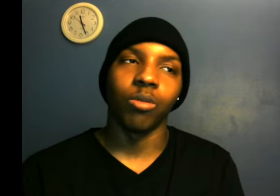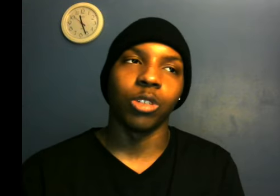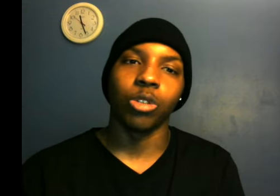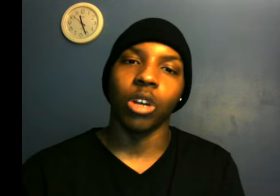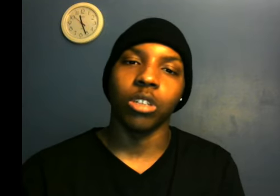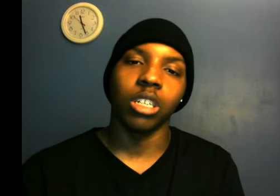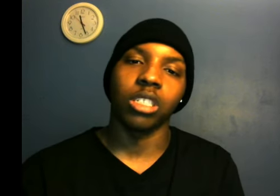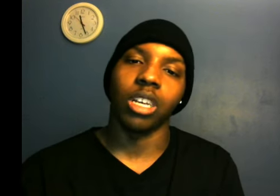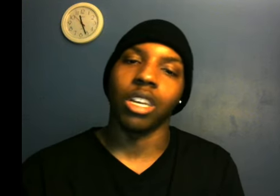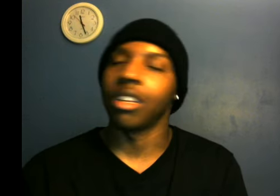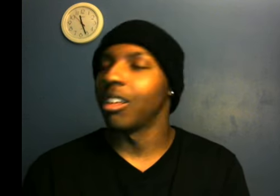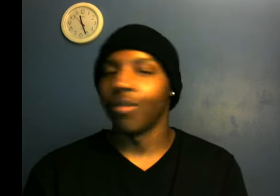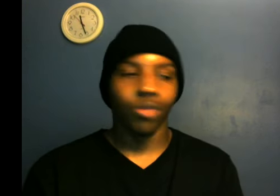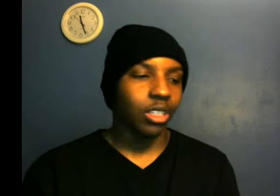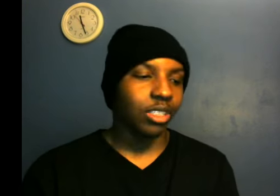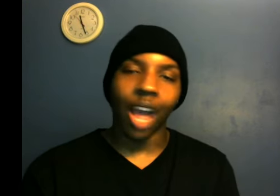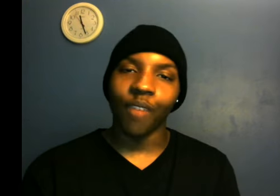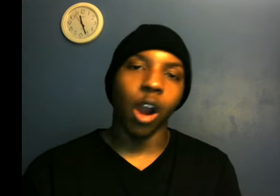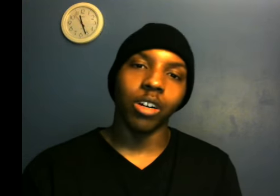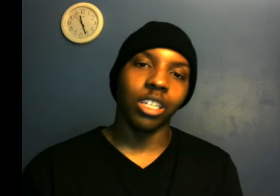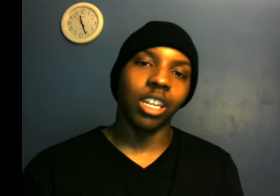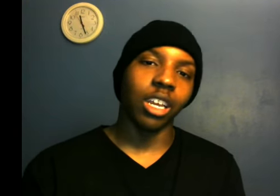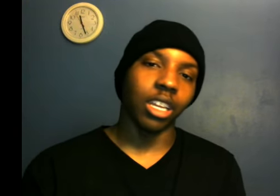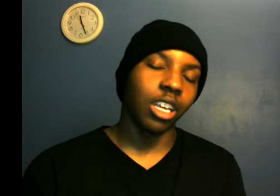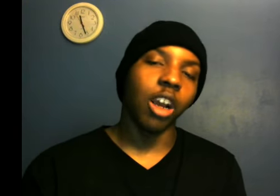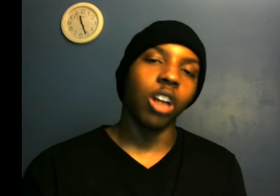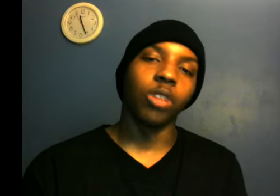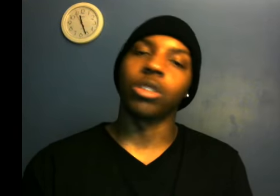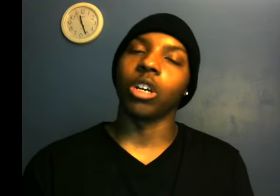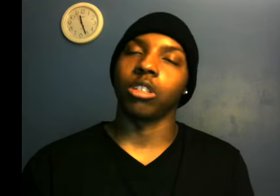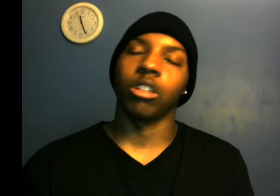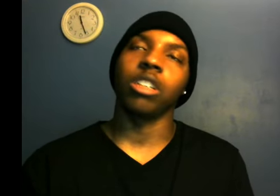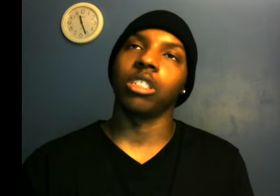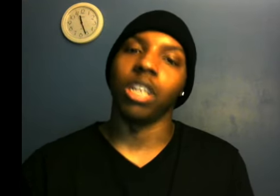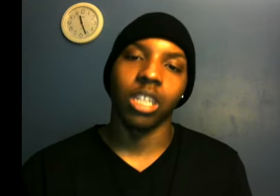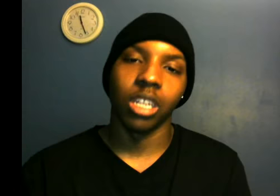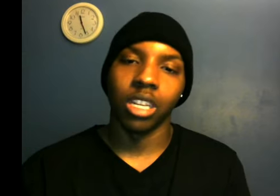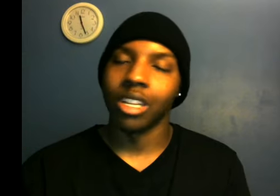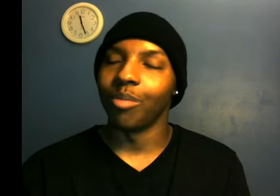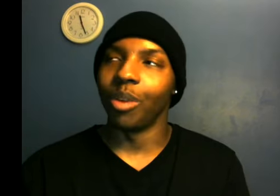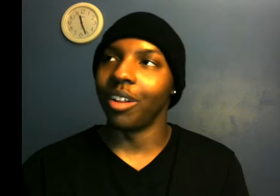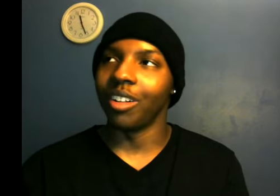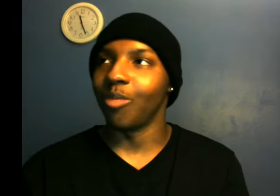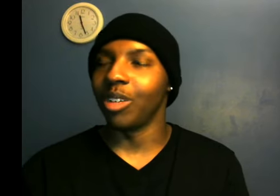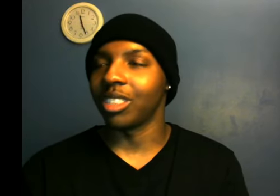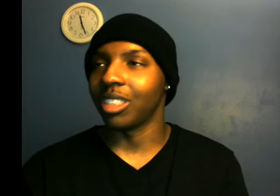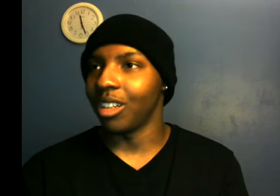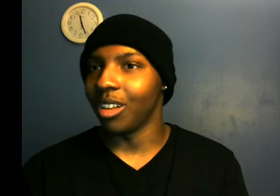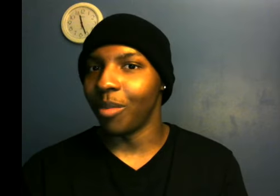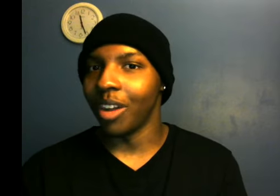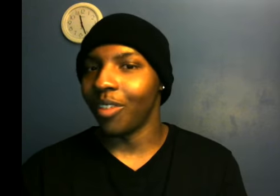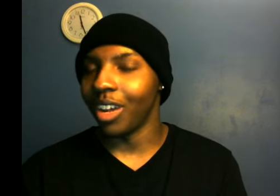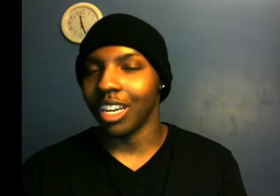to restructure his shit. Stafford already did. He already restructured his shit. But, but, but, motherfucking,